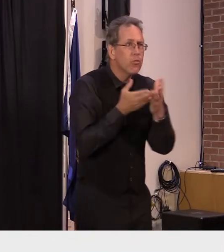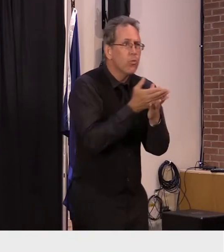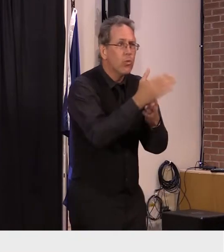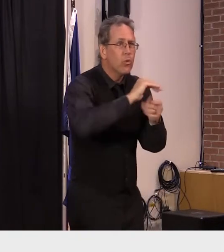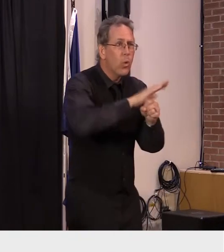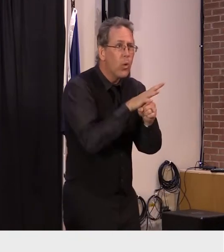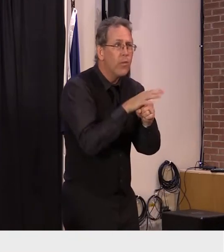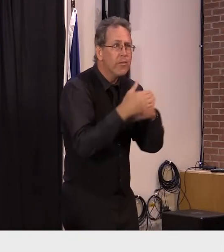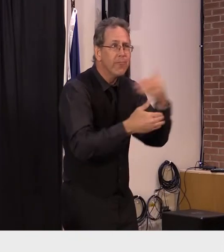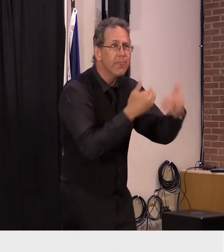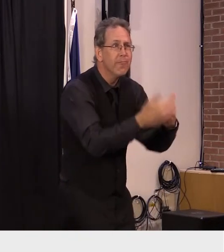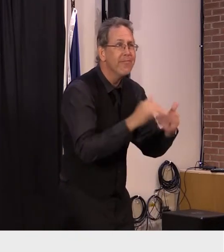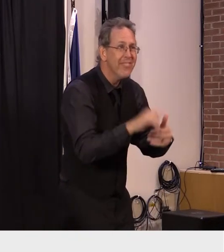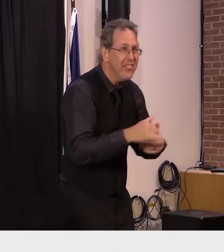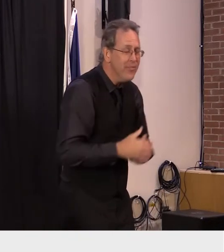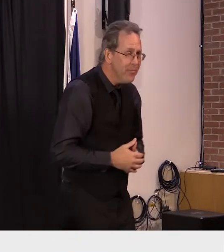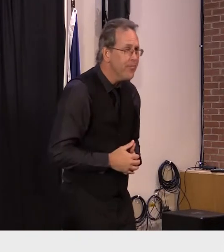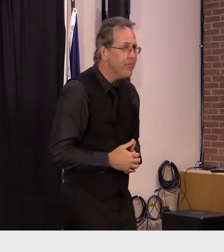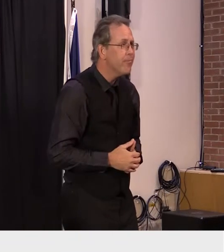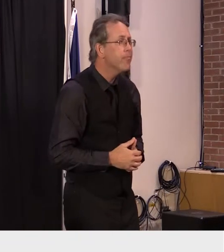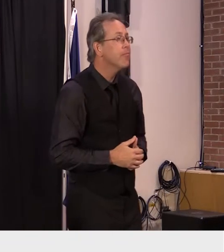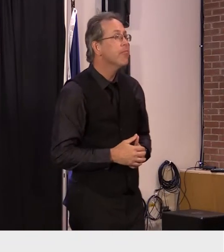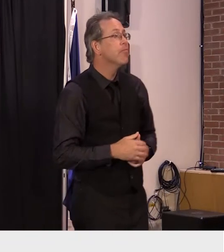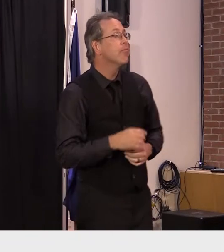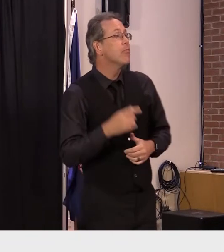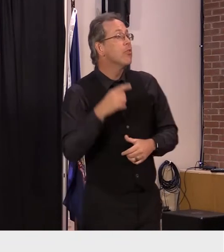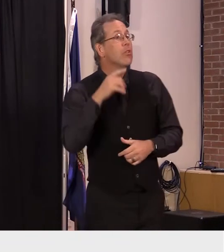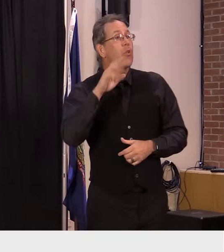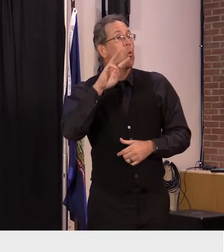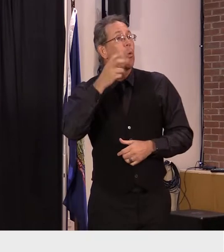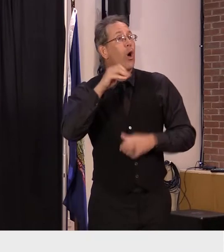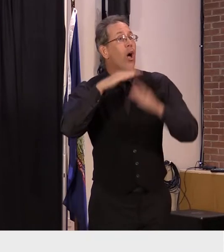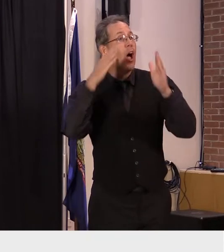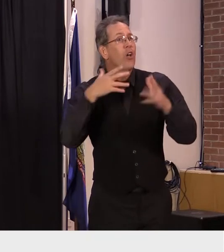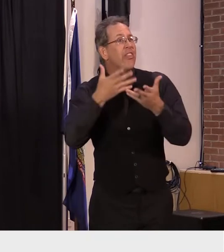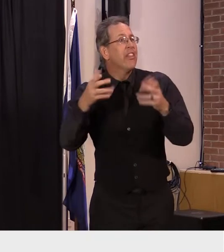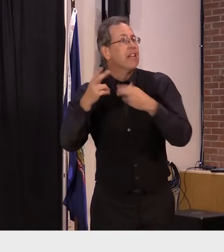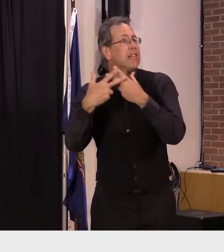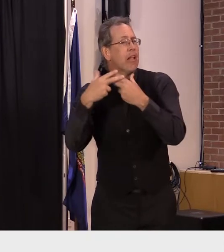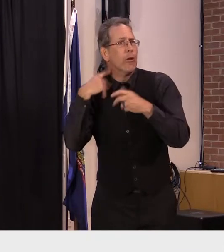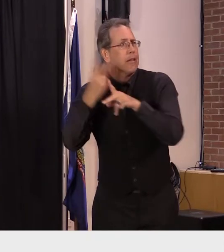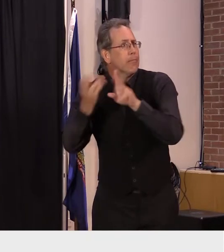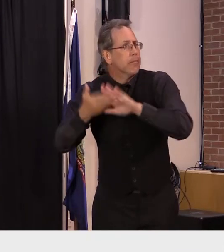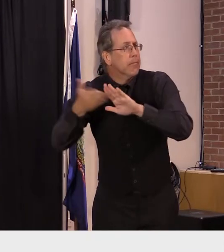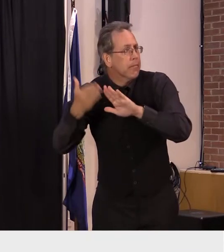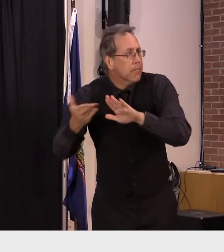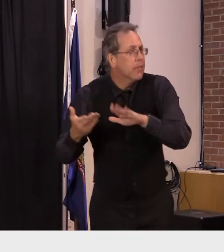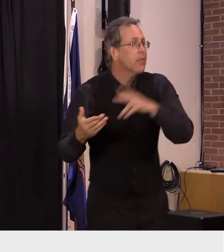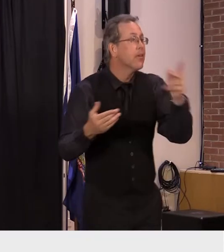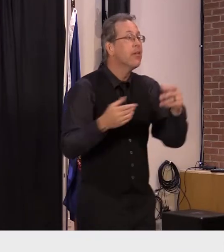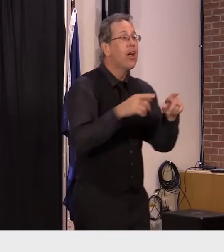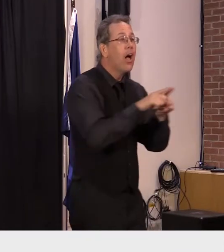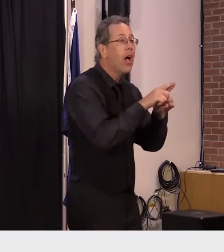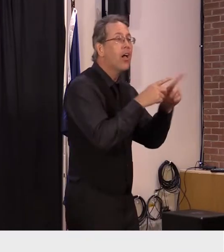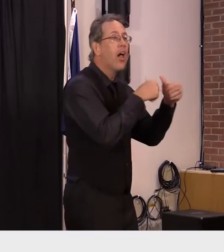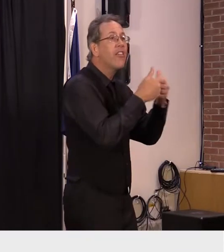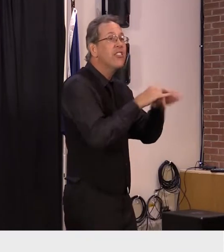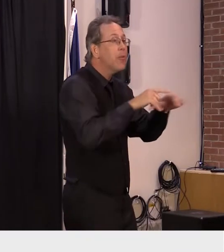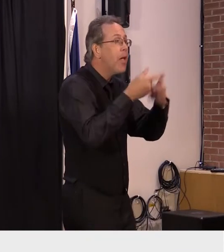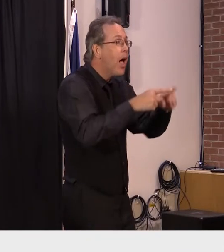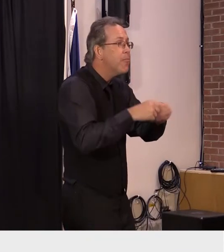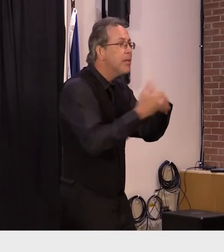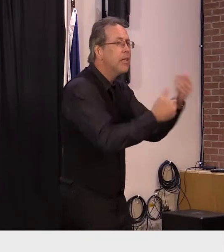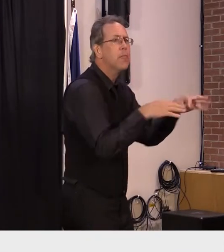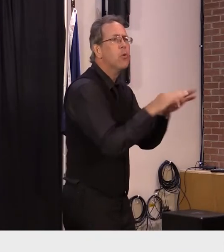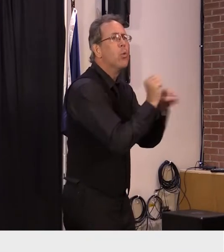doing everything from warehouse operations to public information while simultaneously doing all the work that is so important to